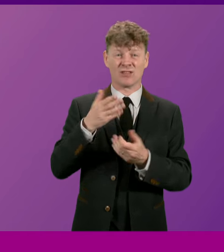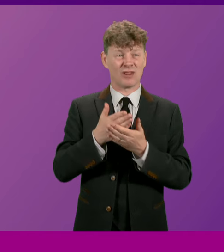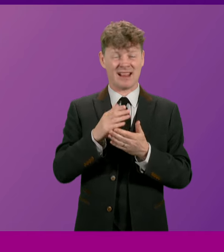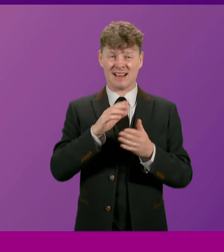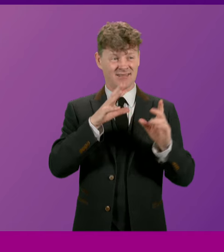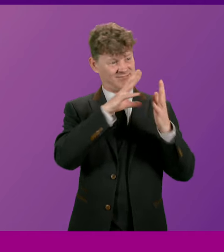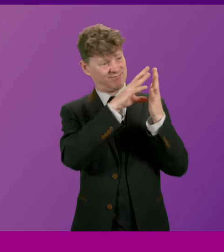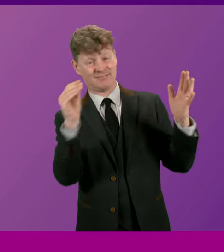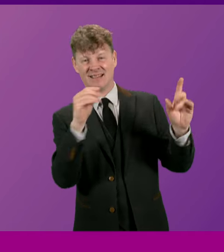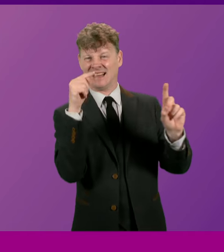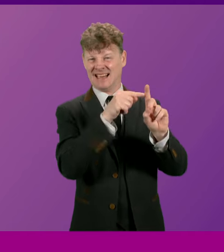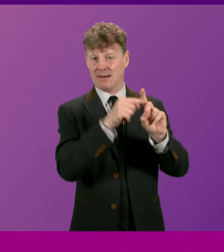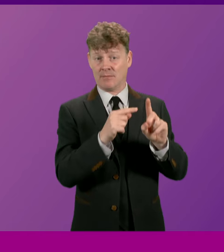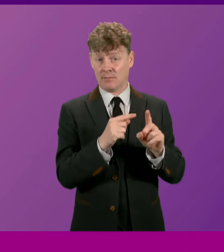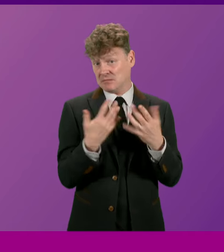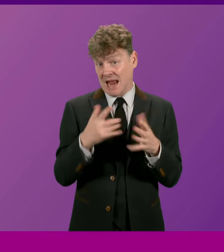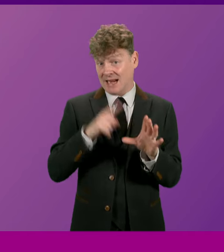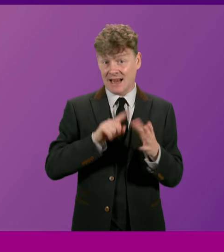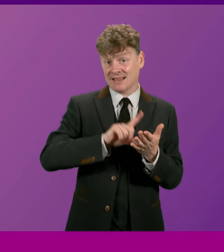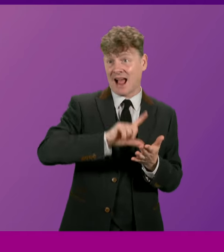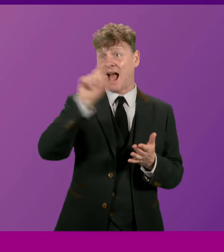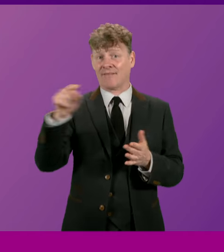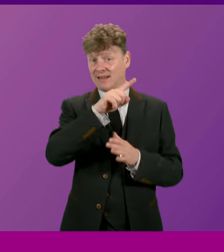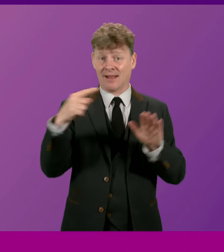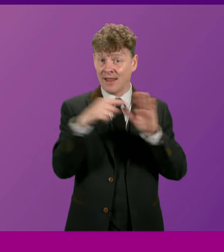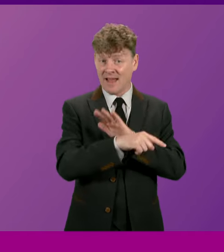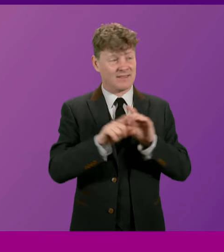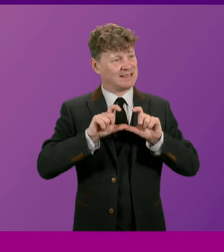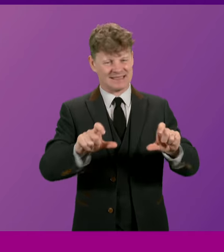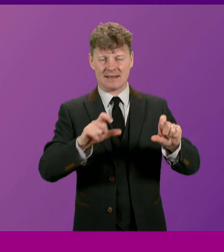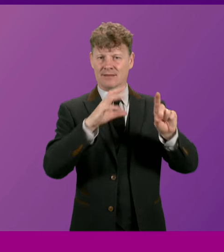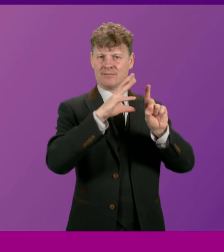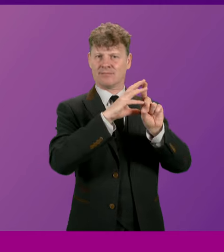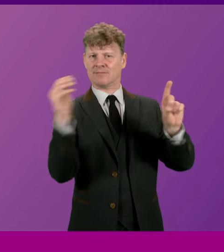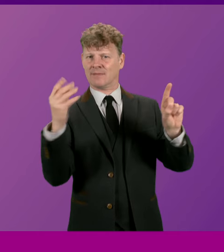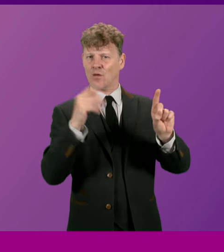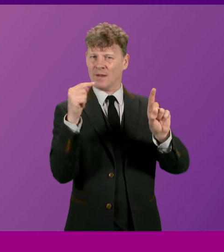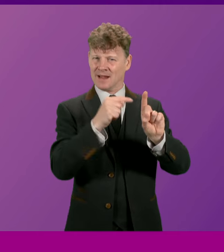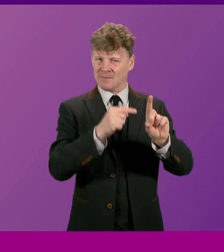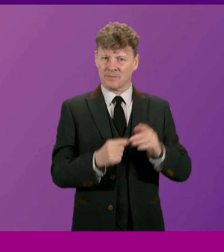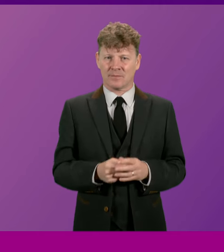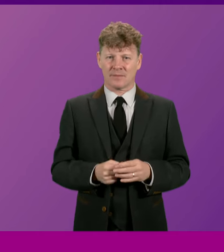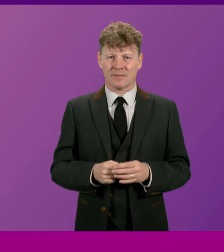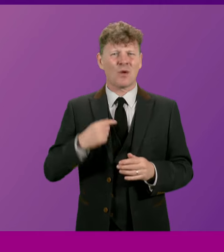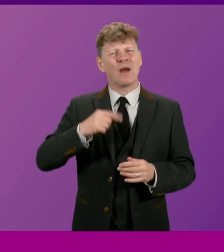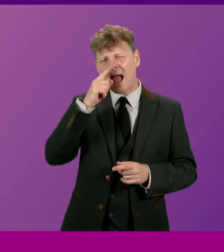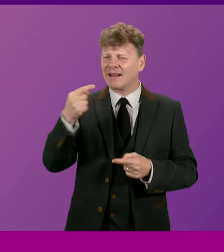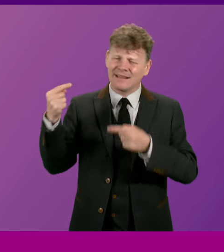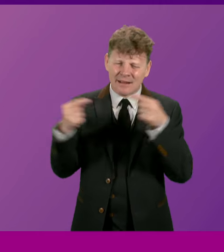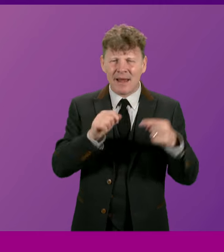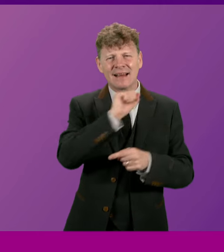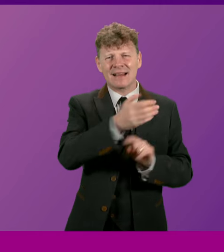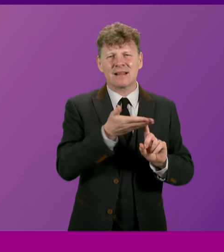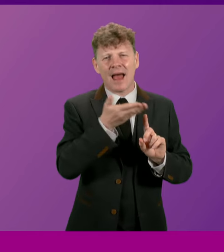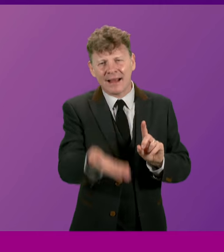image, even a full decade after his departure from it. There will be time to debate Alex Salmon's legacy and